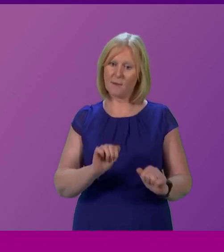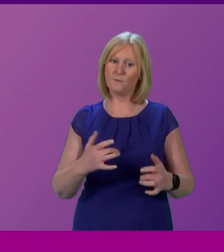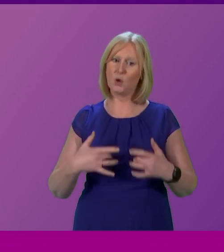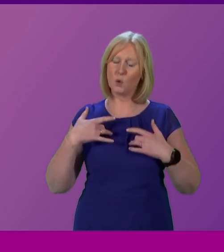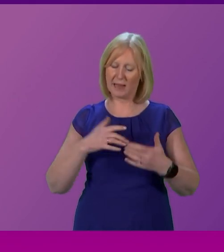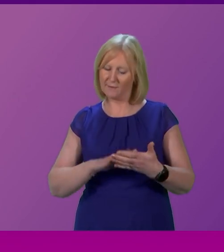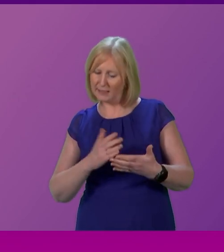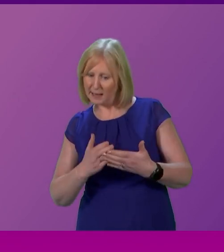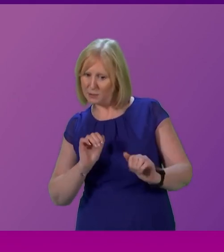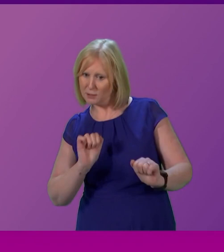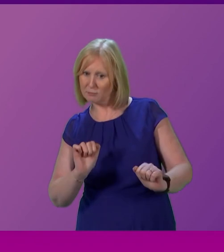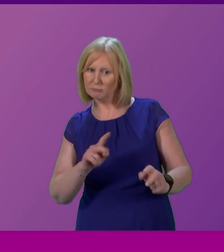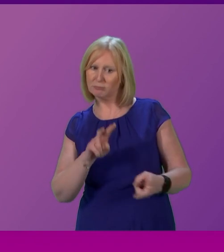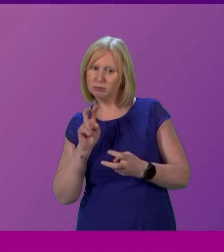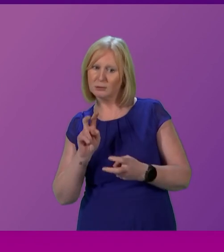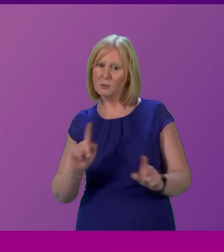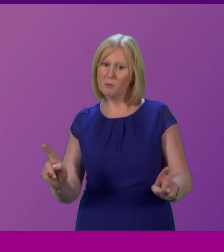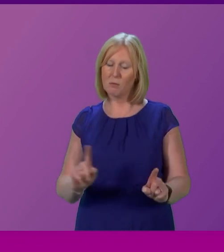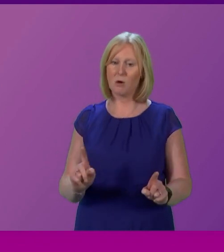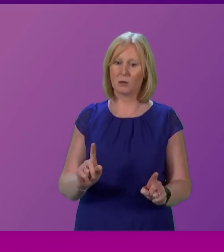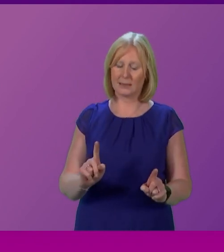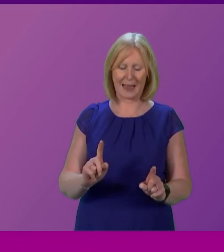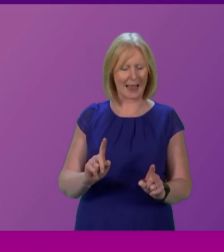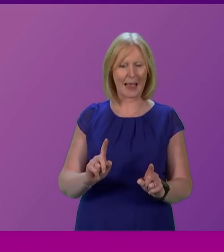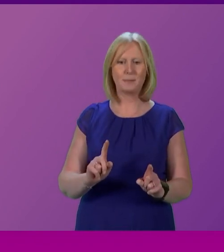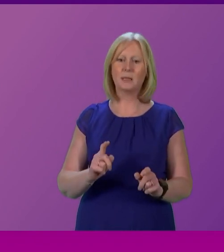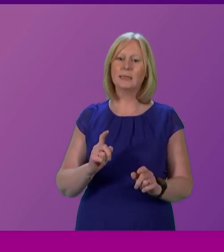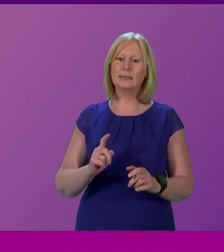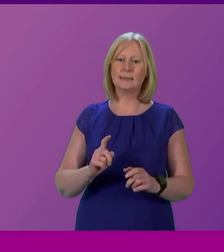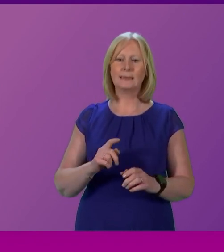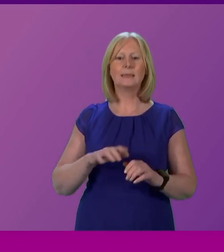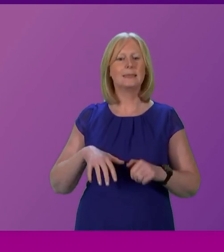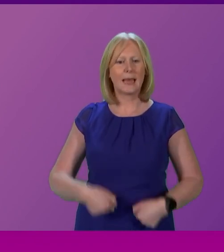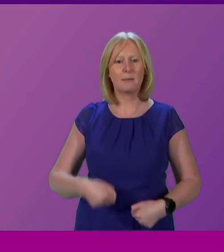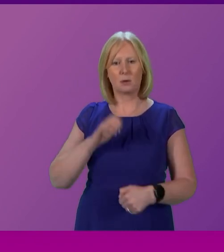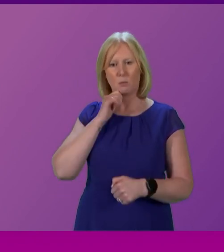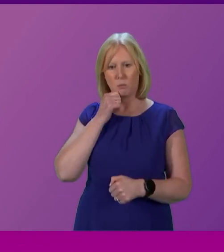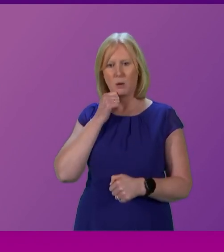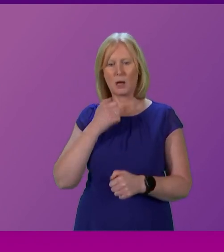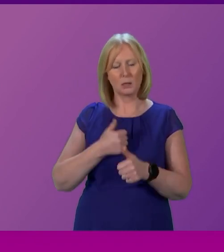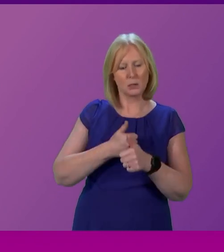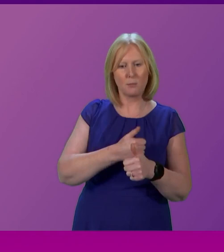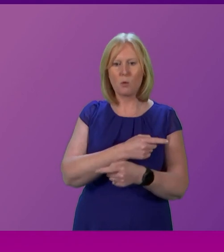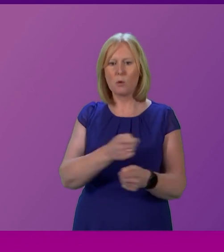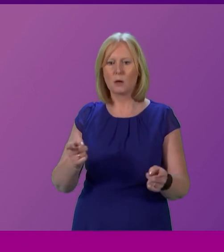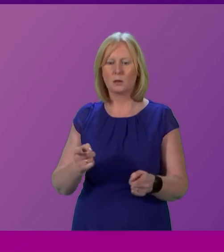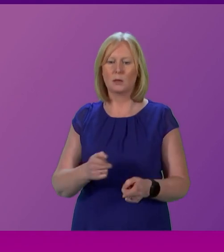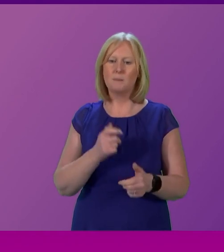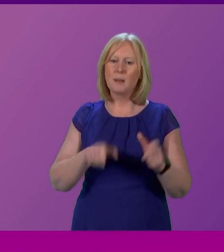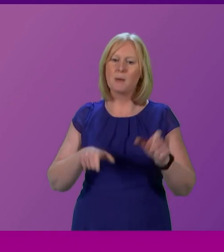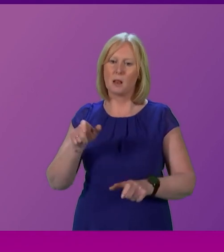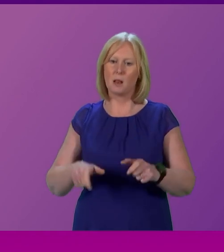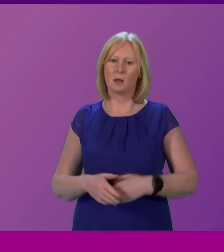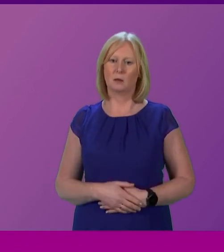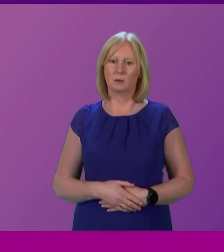to represent our constituents. And I am determined to do that. Because we are working as Scottish Labour to look at how we change the UK.